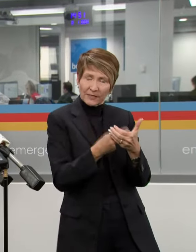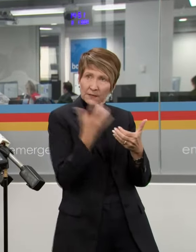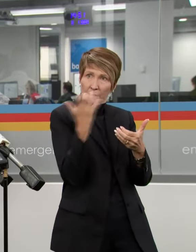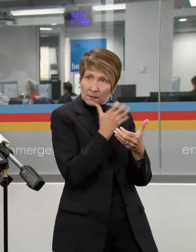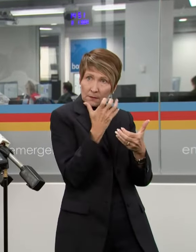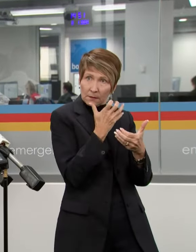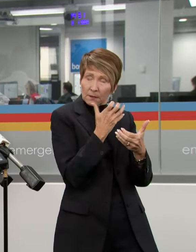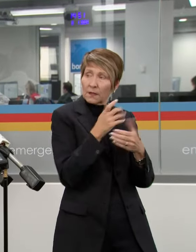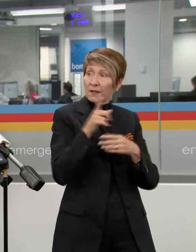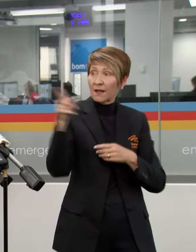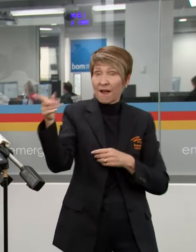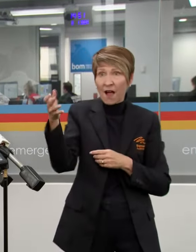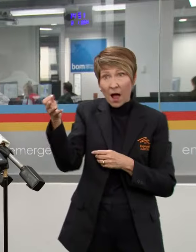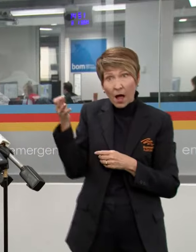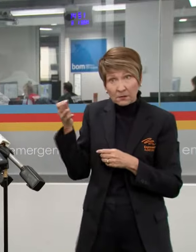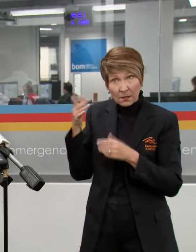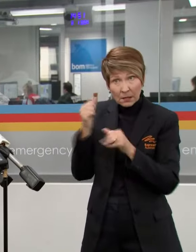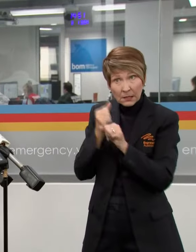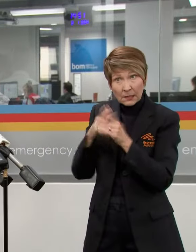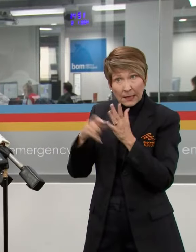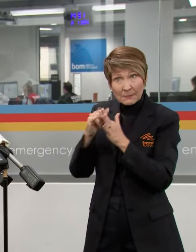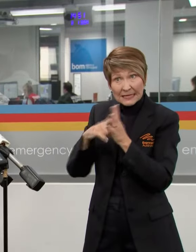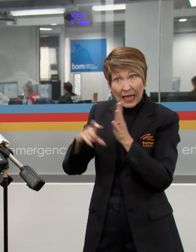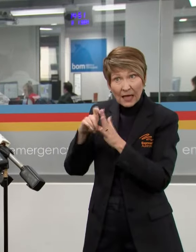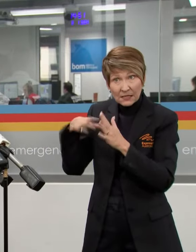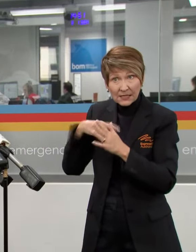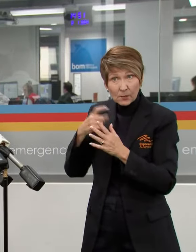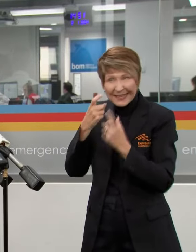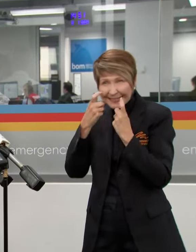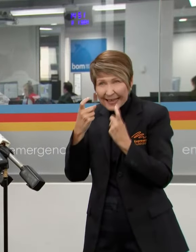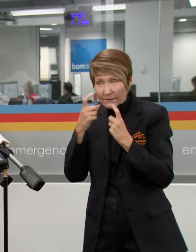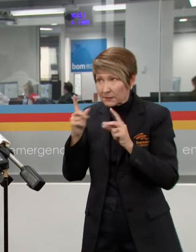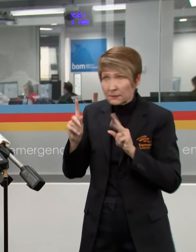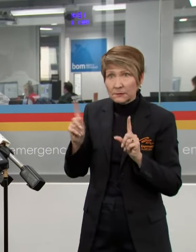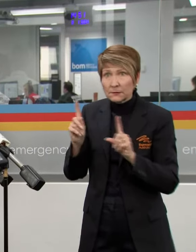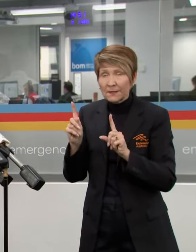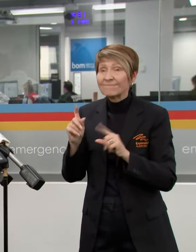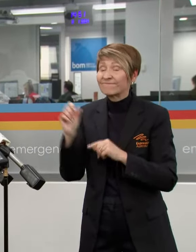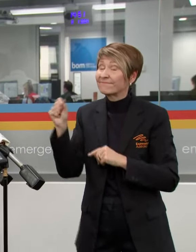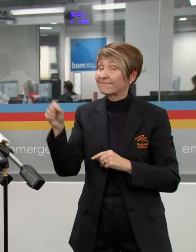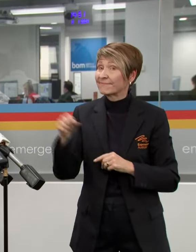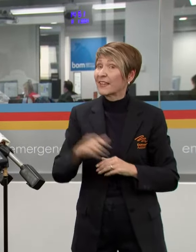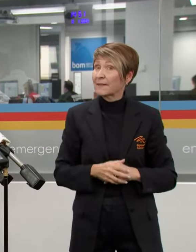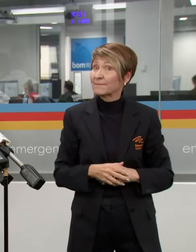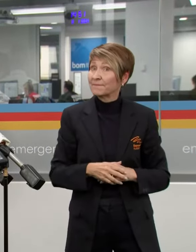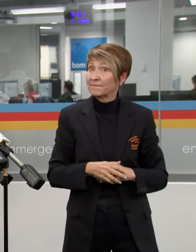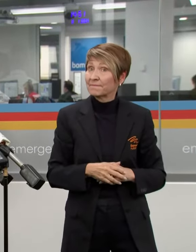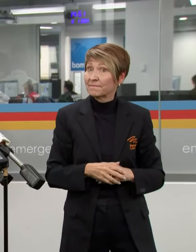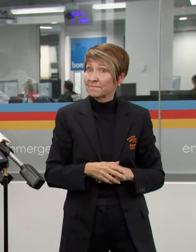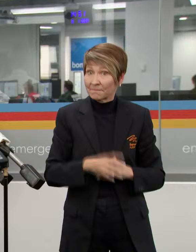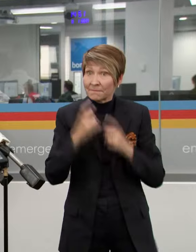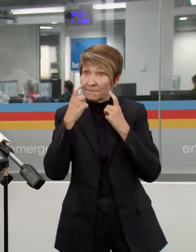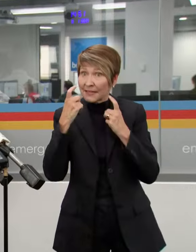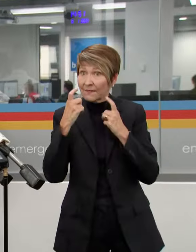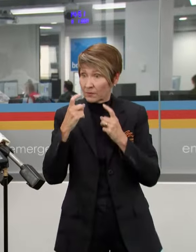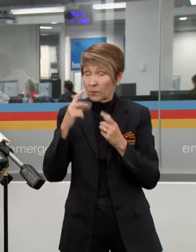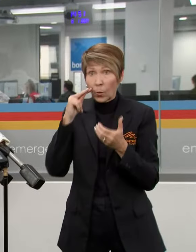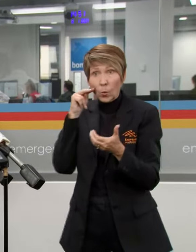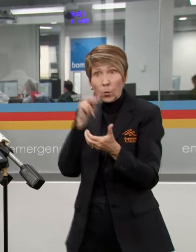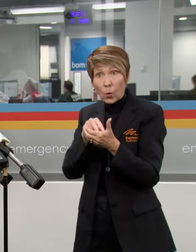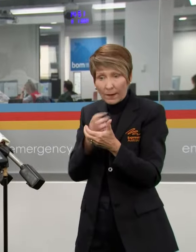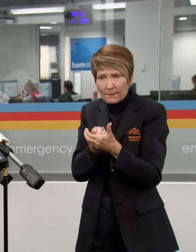them to be on alert? Absolutely, be on alert. Again, listen to the broadcasters, have a look at the apps.